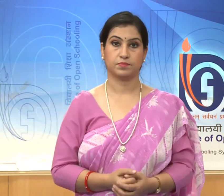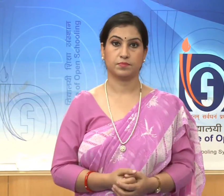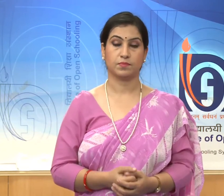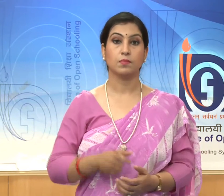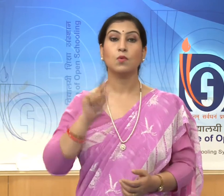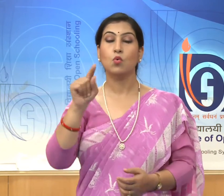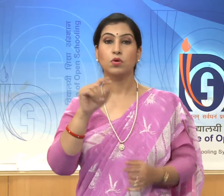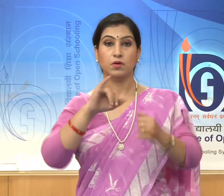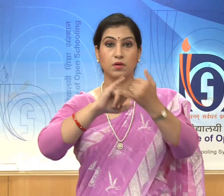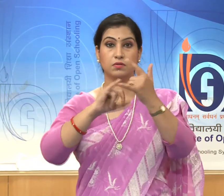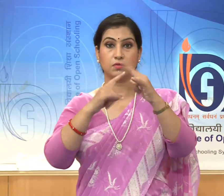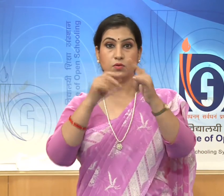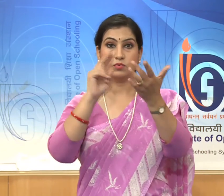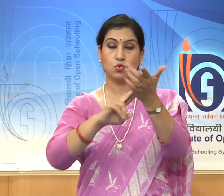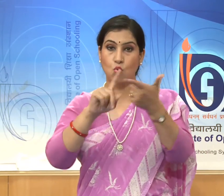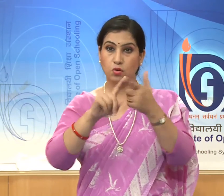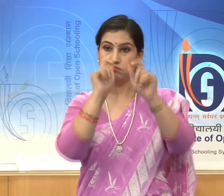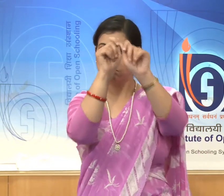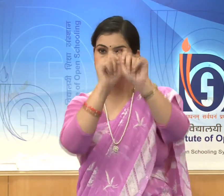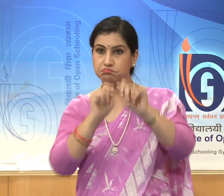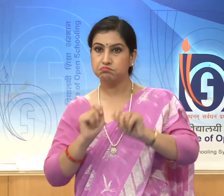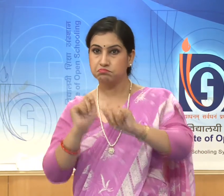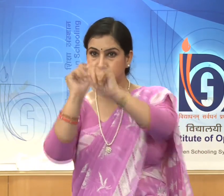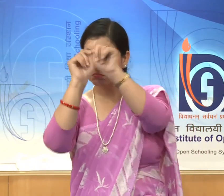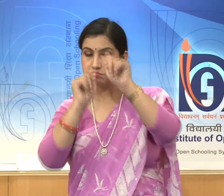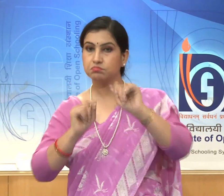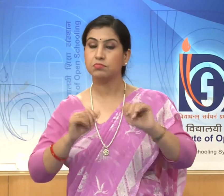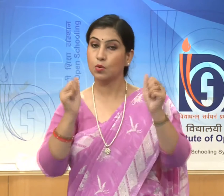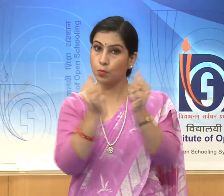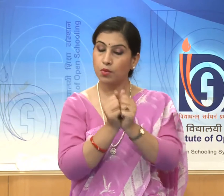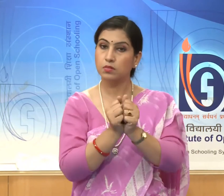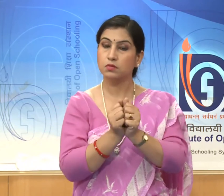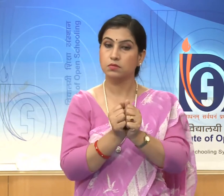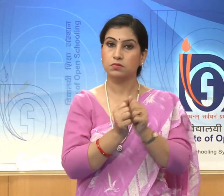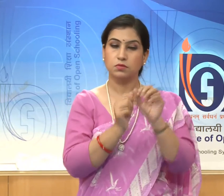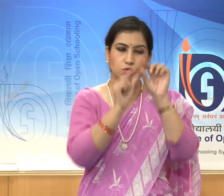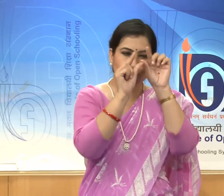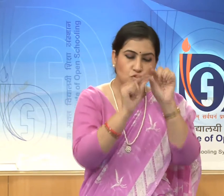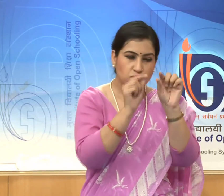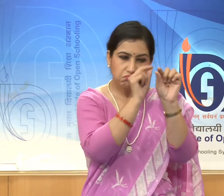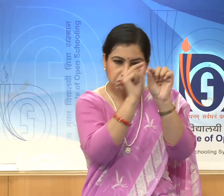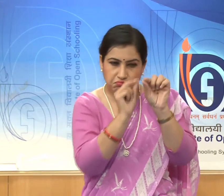sculptures with intricate works.